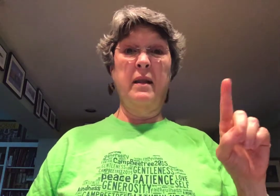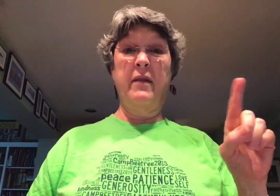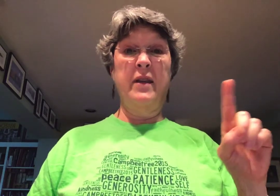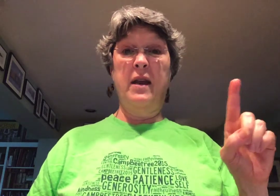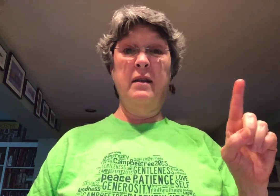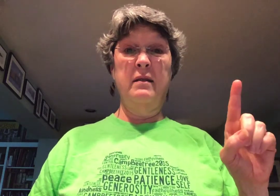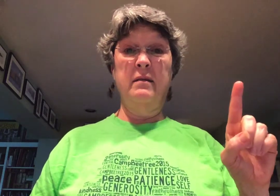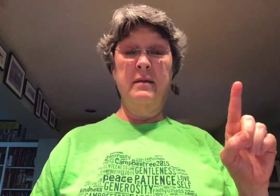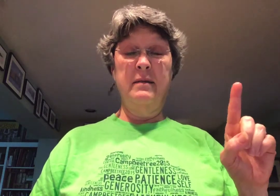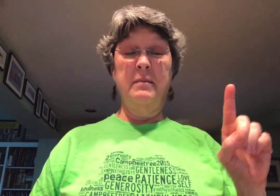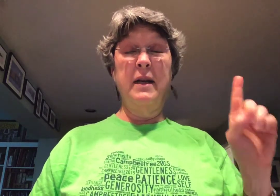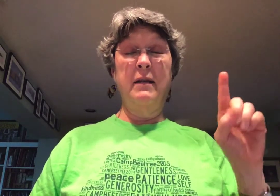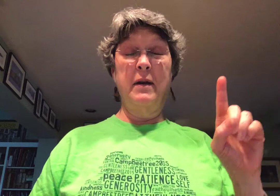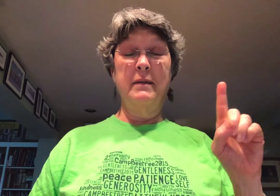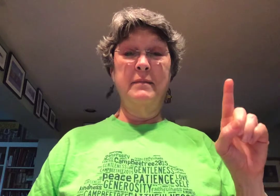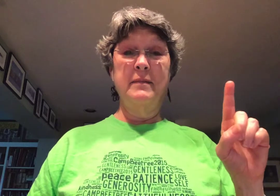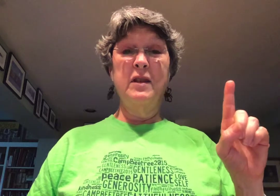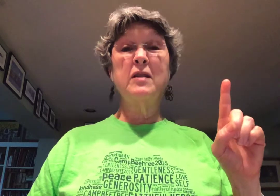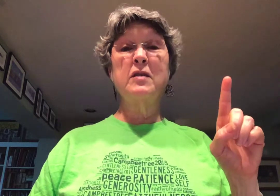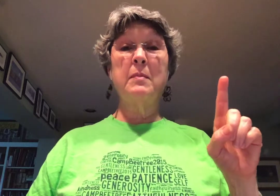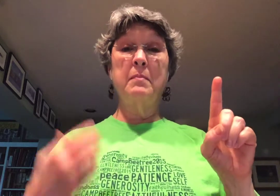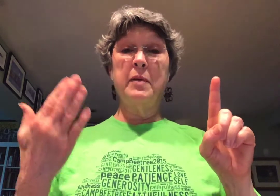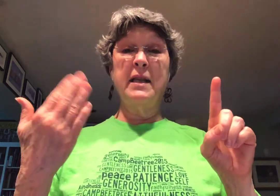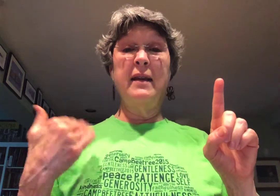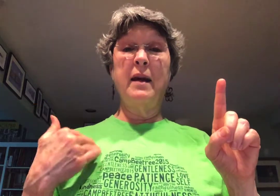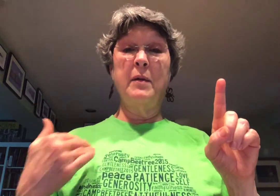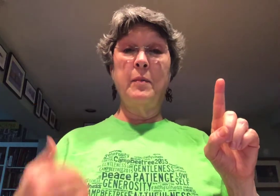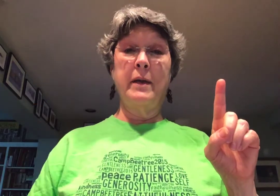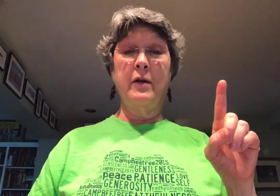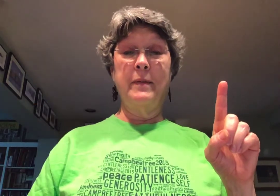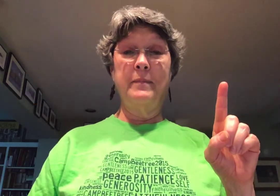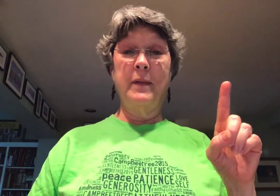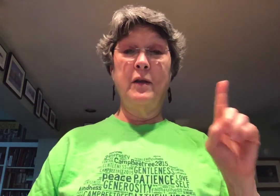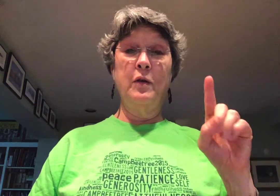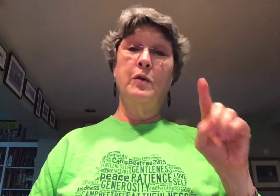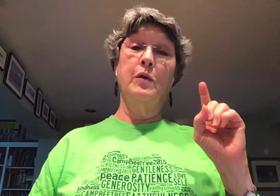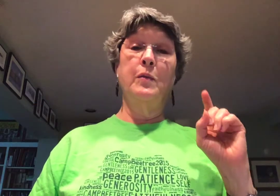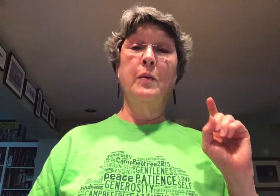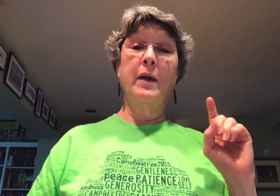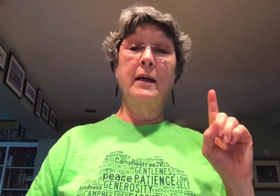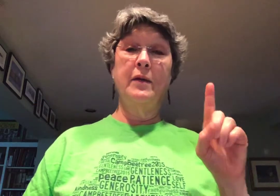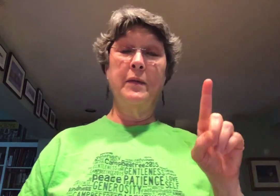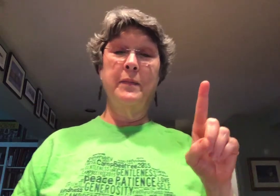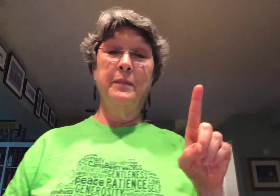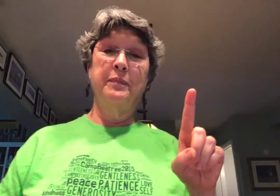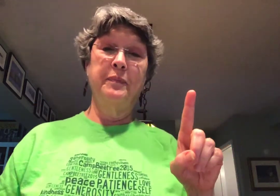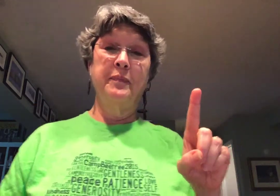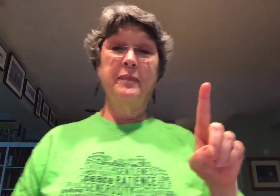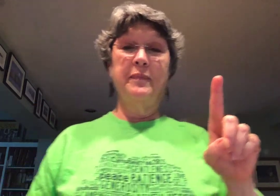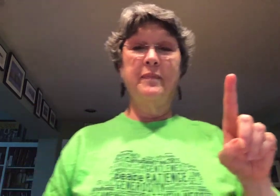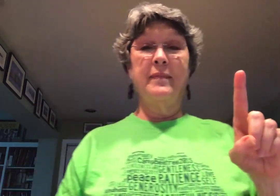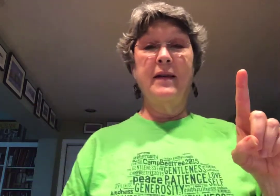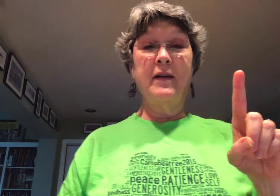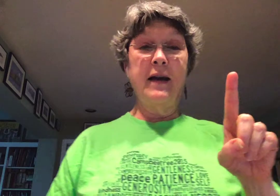left hand. But anyway, just pretend I'm your mirror and you do what I do. Okay.